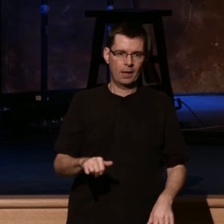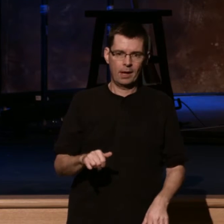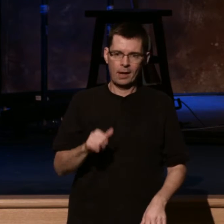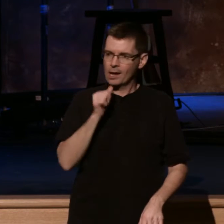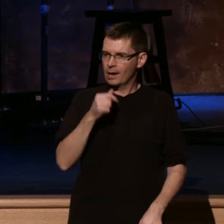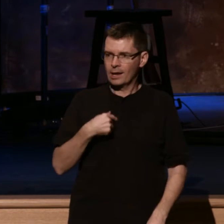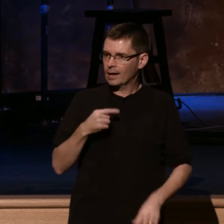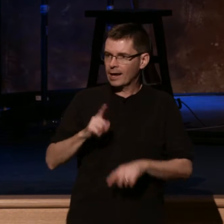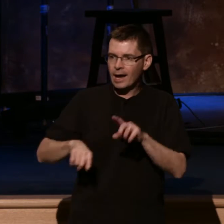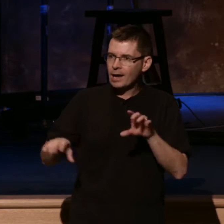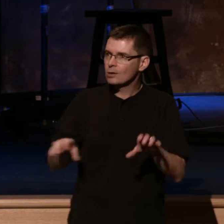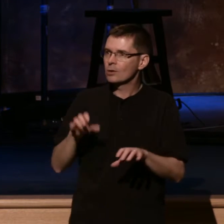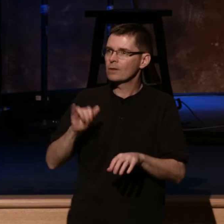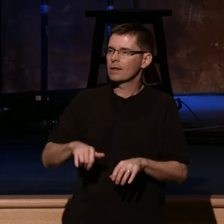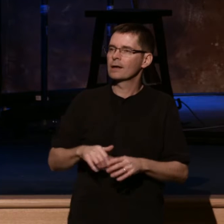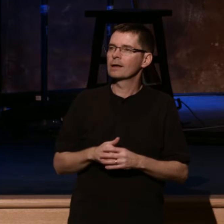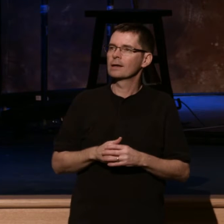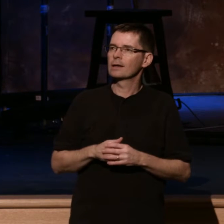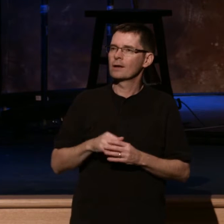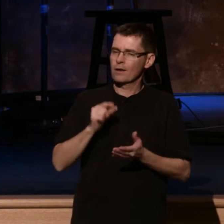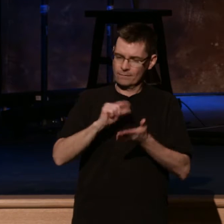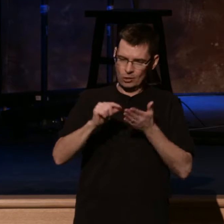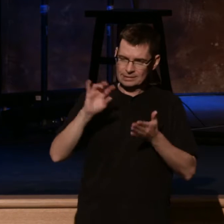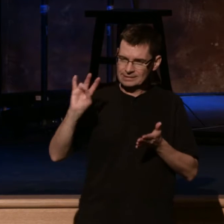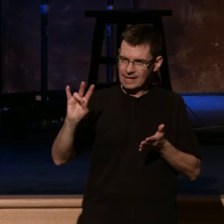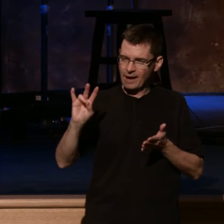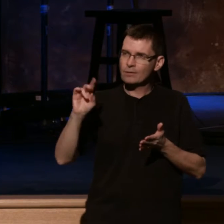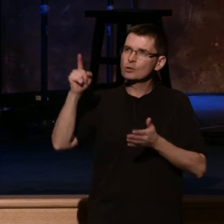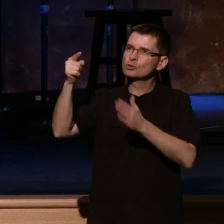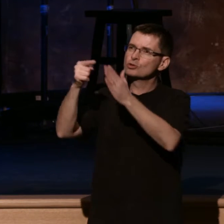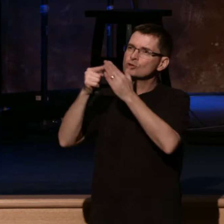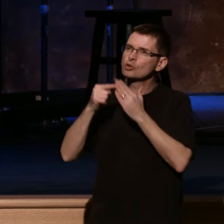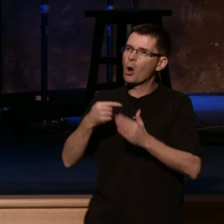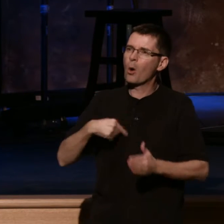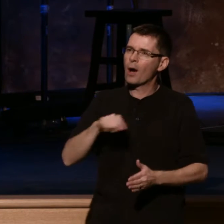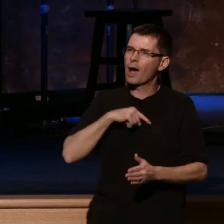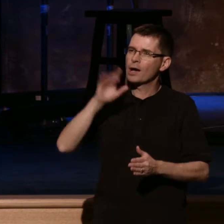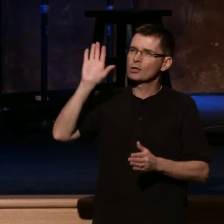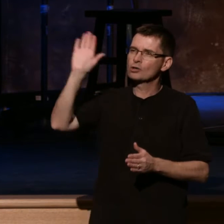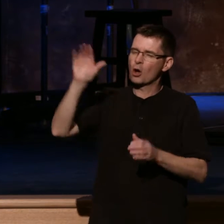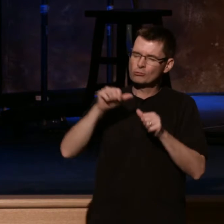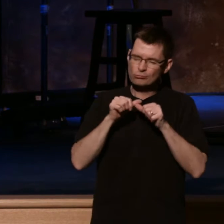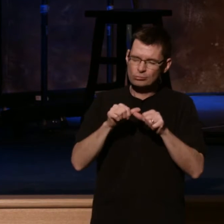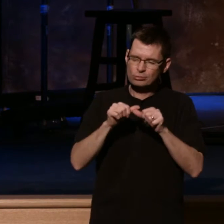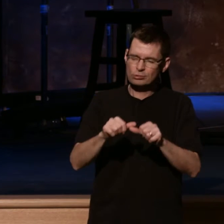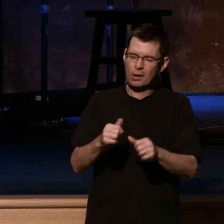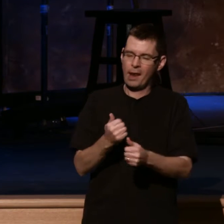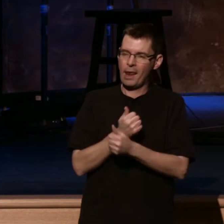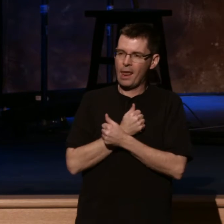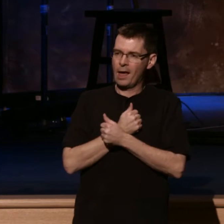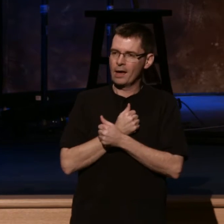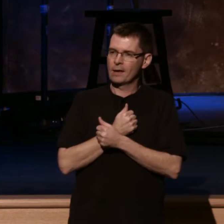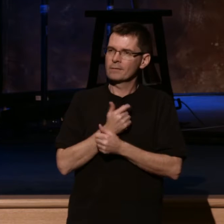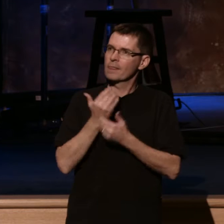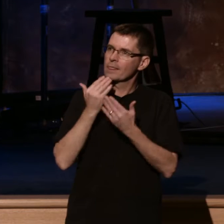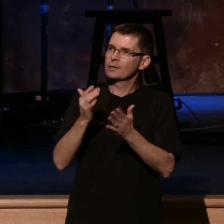embrace. So, verse 7. Lord, show us your steadfast love. Think Jesus, right? Oh, Lord, grant us your